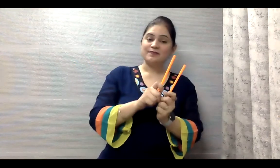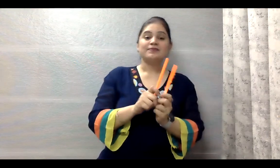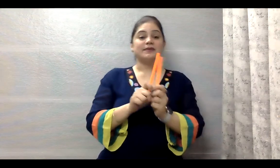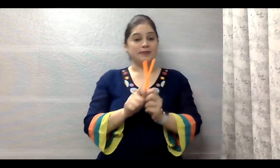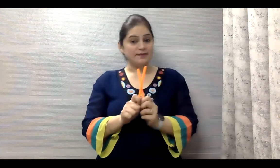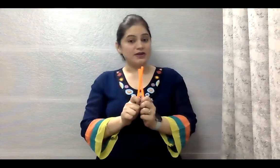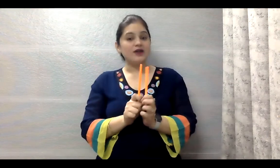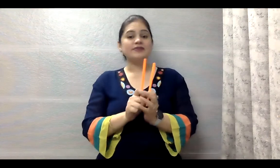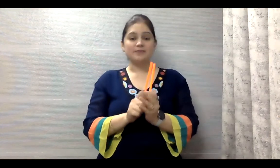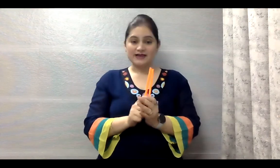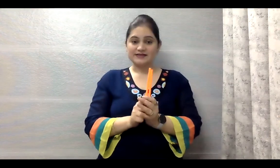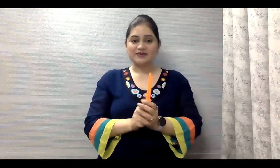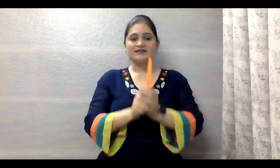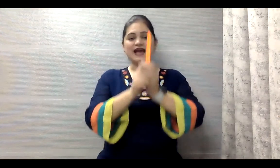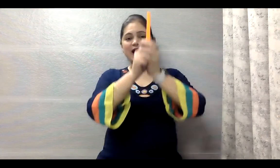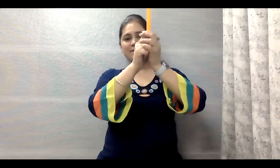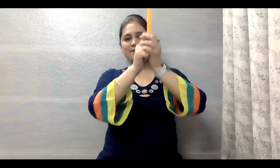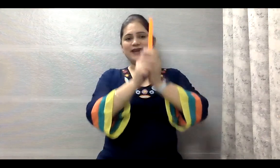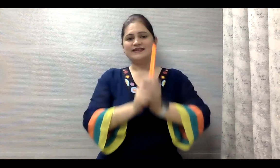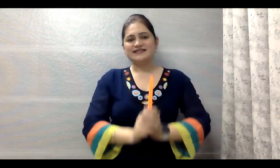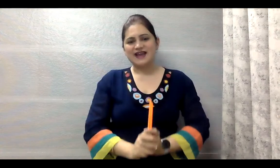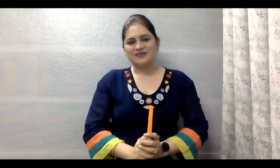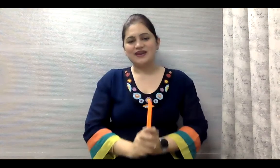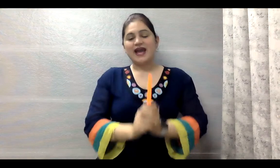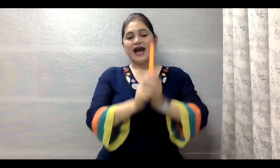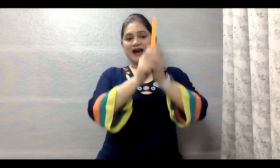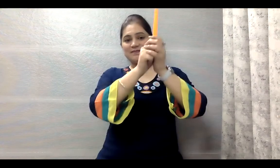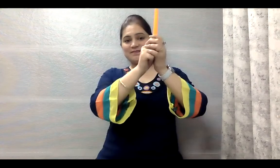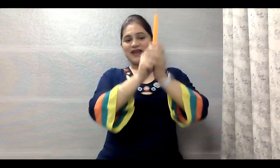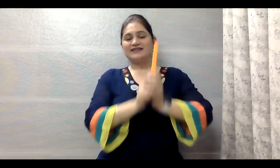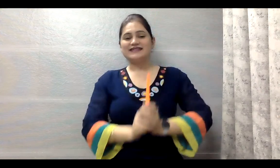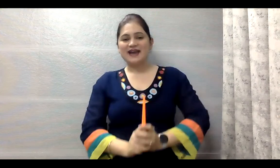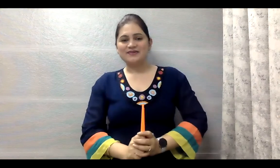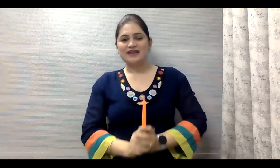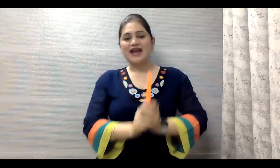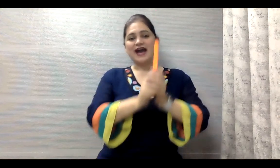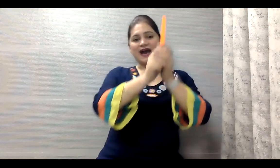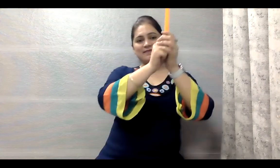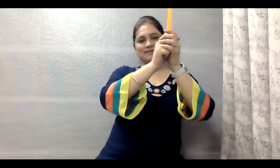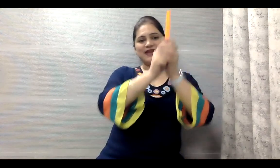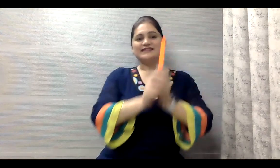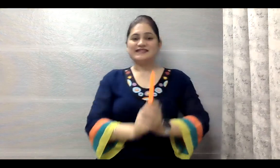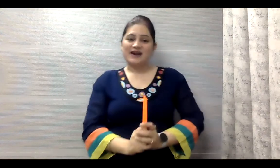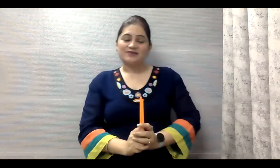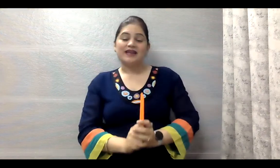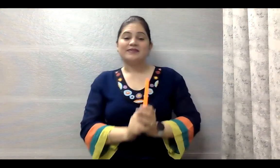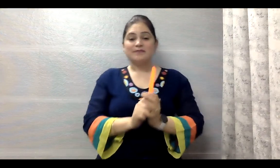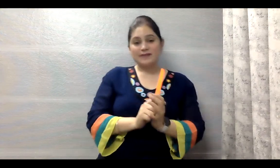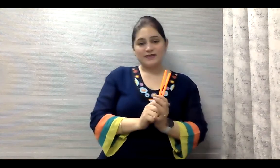The people on the bus goes up and down, up and down, up and down. The people